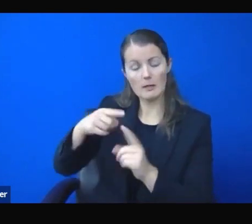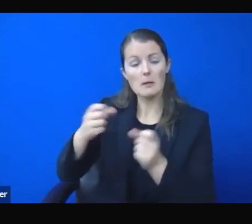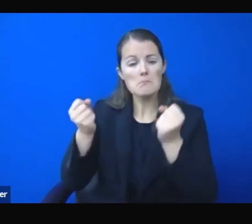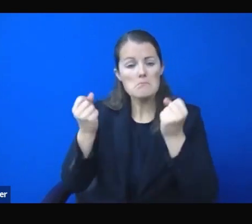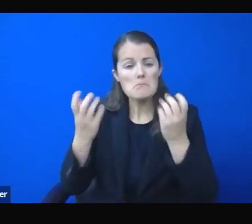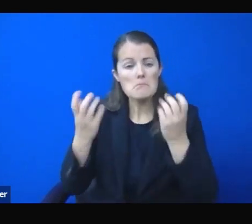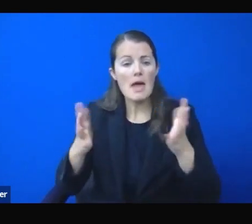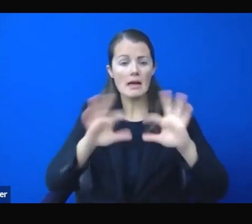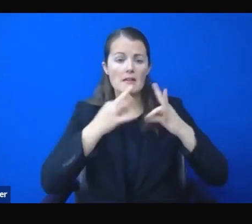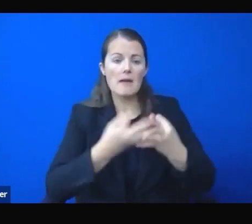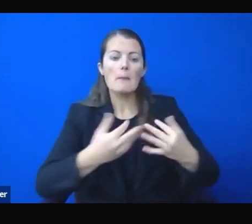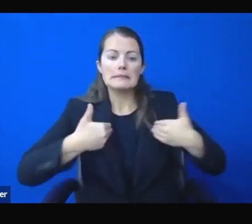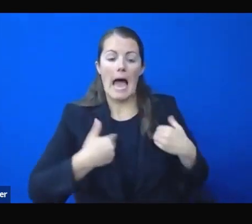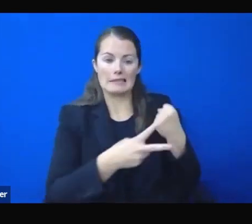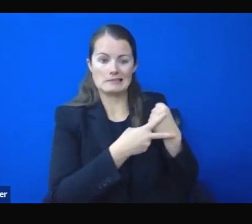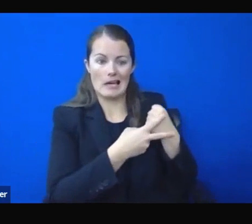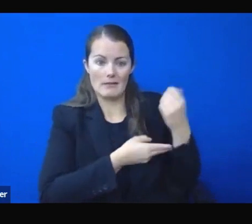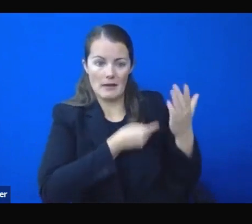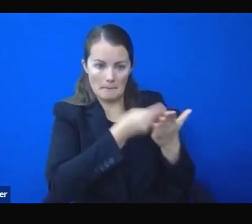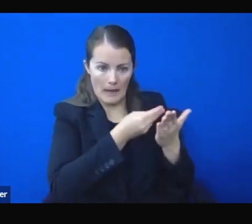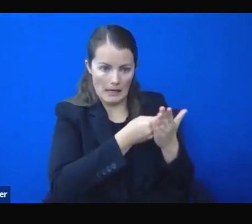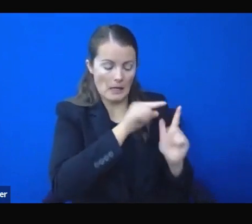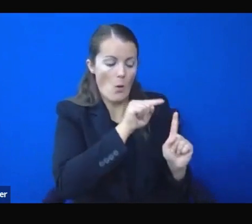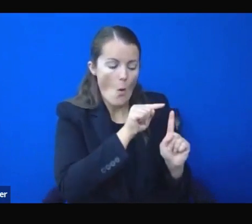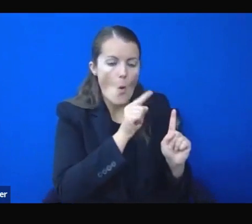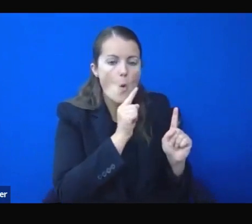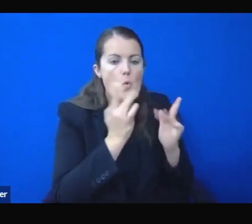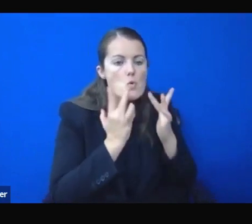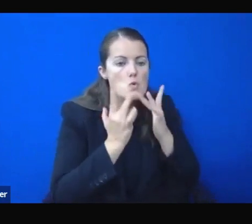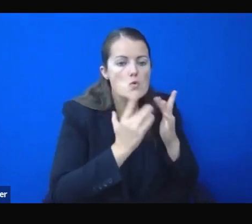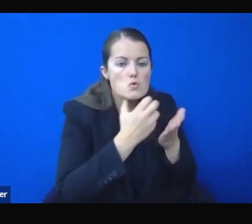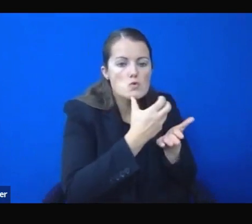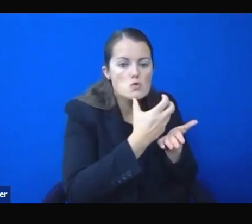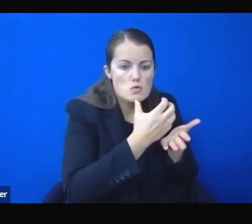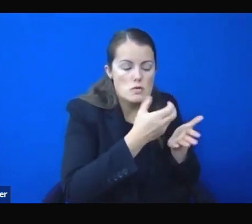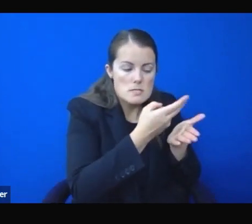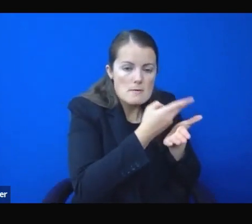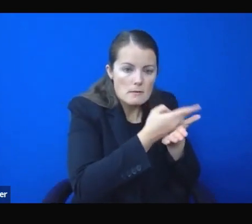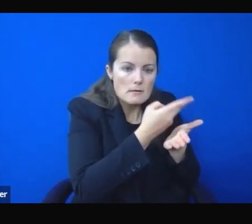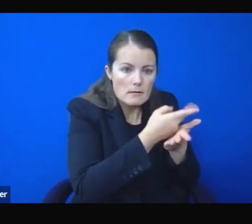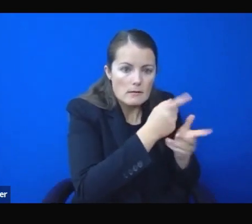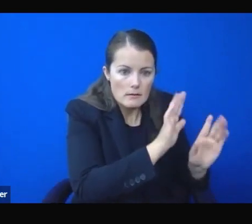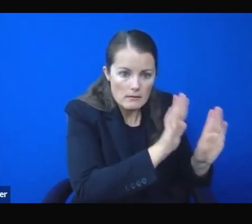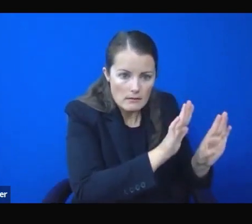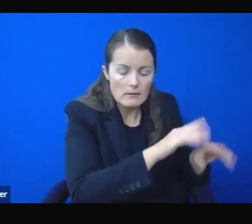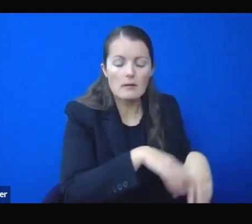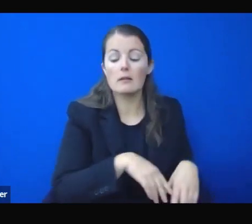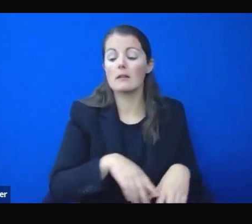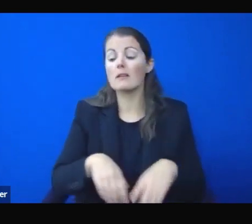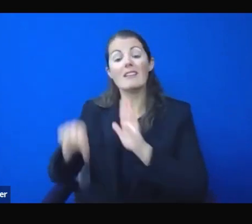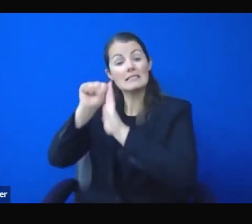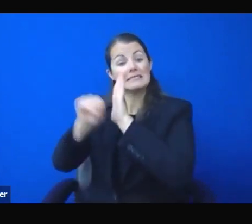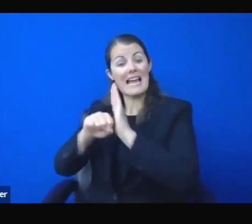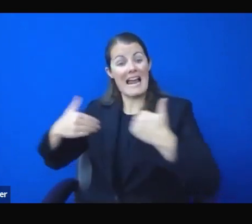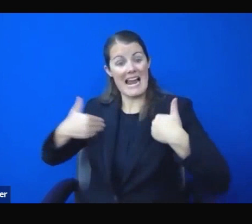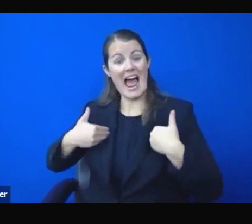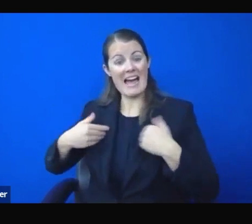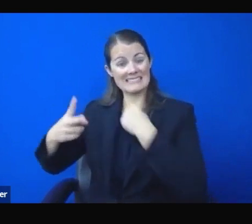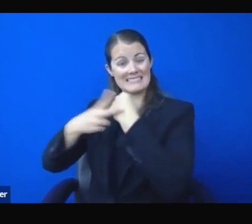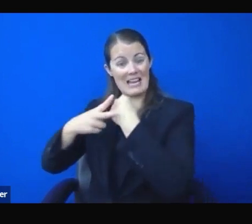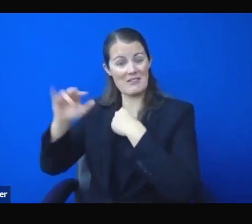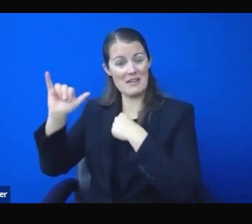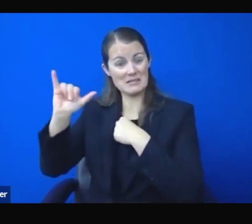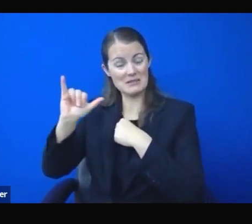savings account too, our rainy day fund. We had just received robust federal support that provided income replacement to individuals